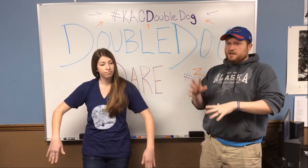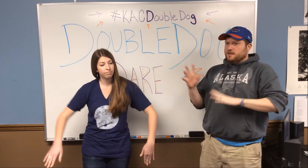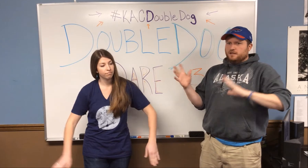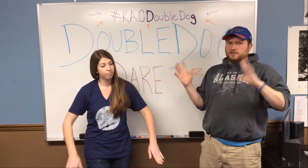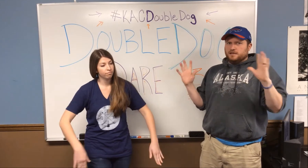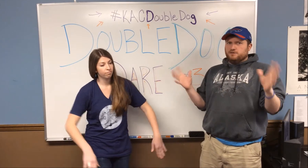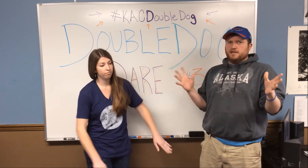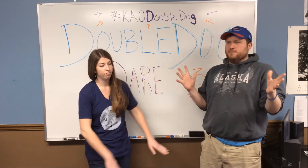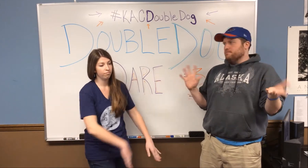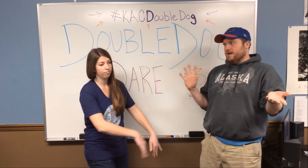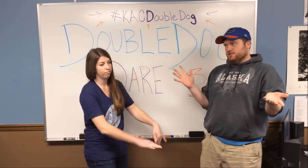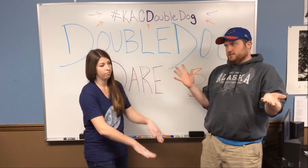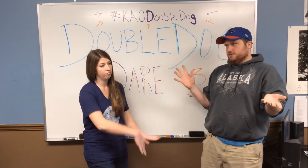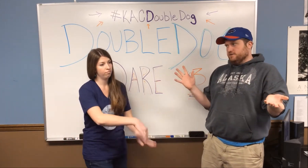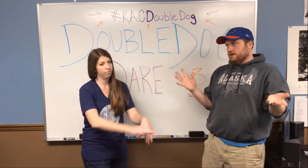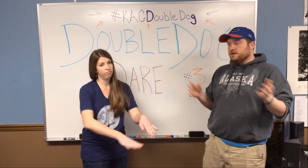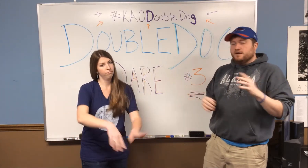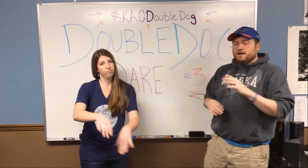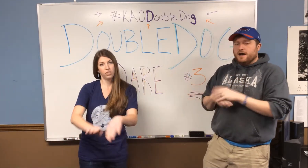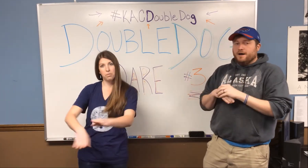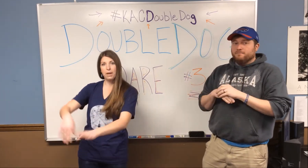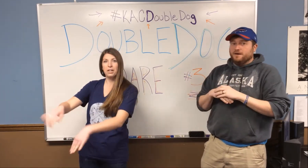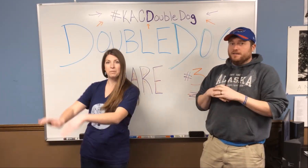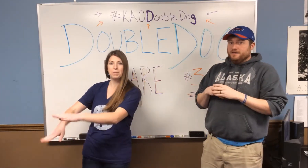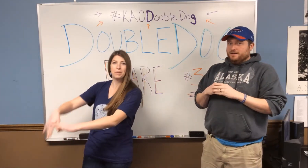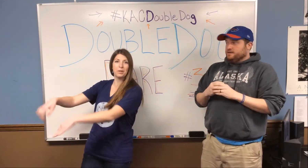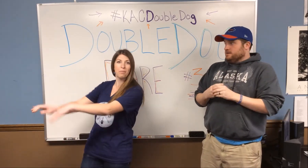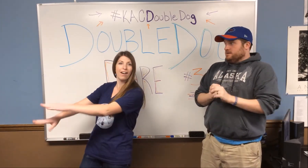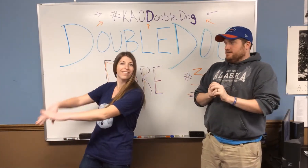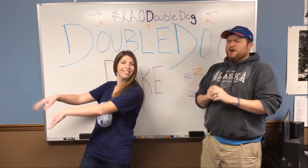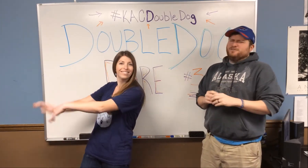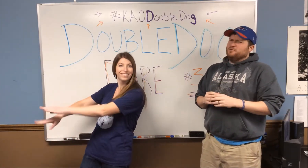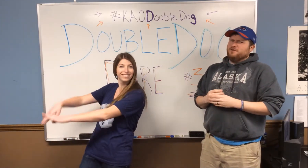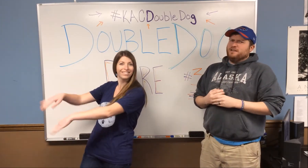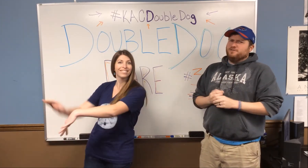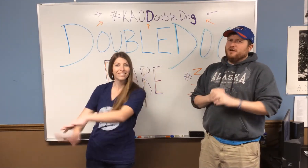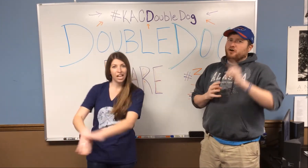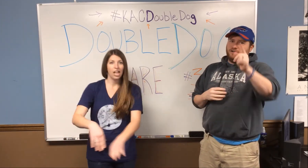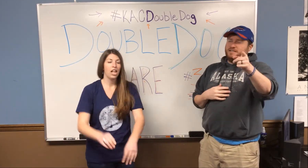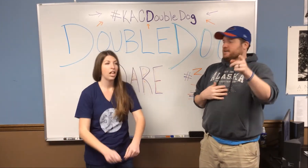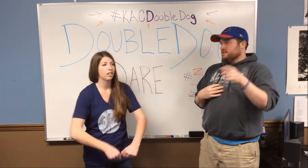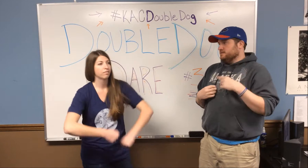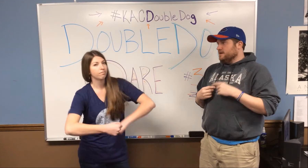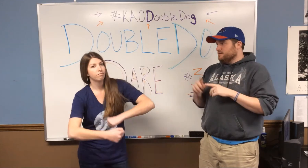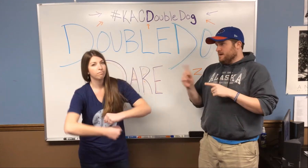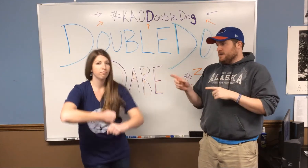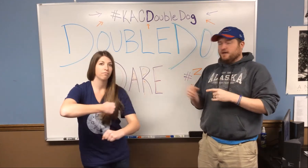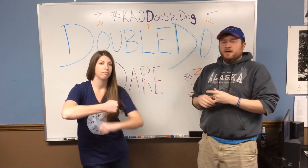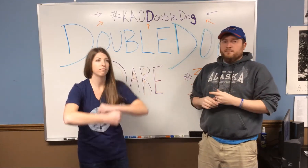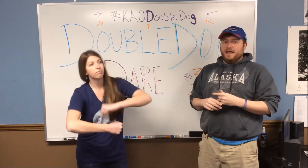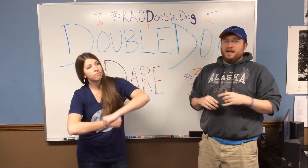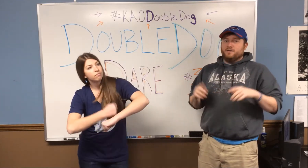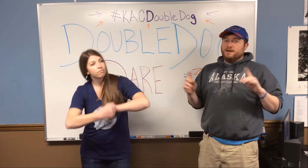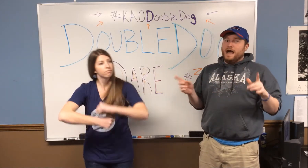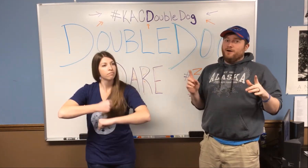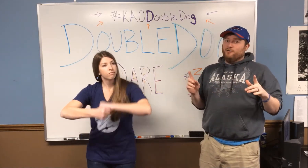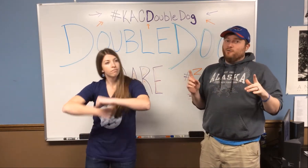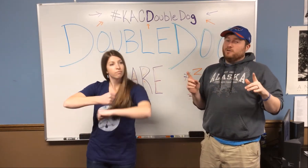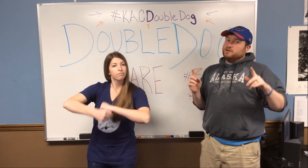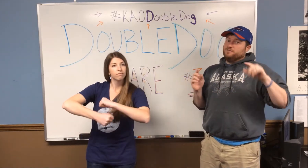mean, it looked like you guys made mansions over there. Okay, you're to be so proud. Oh, so proud of you. Architects in the making. But hey, now we're looking